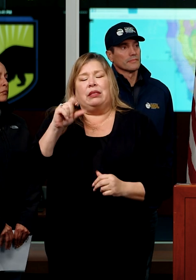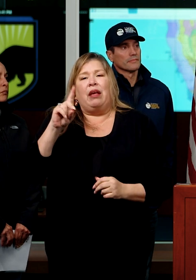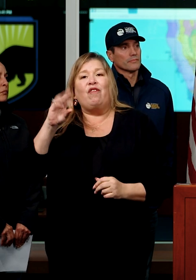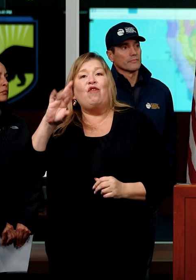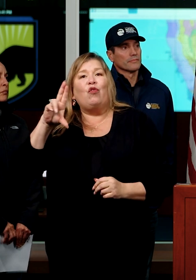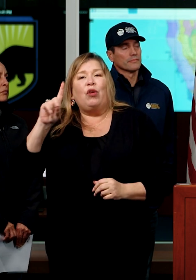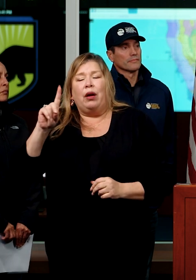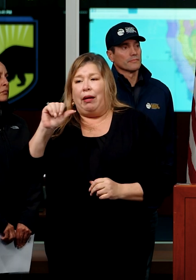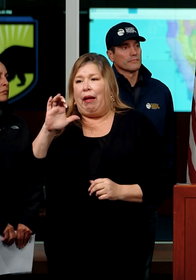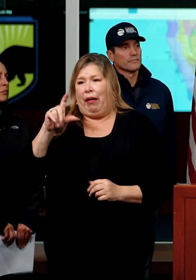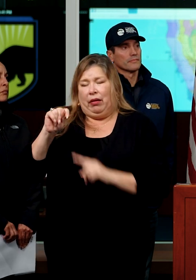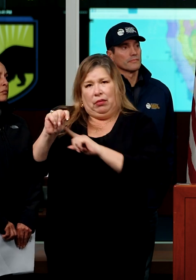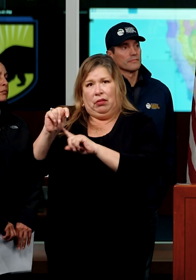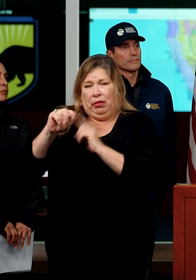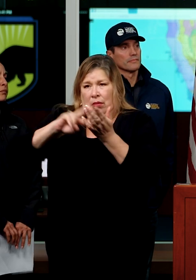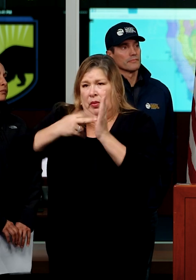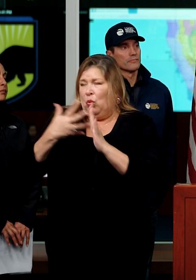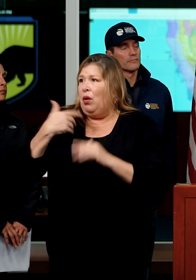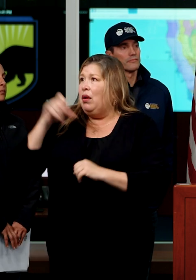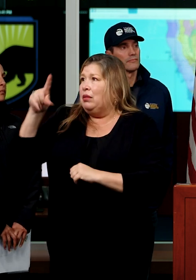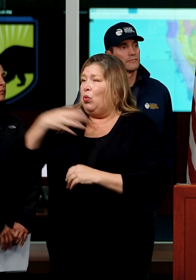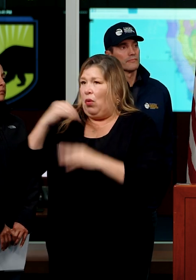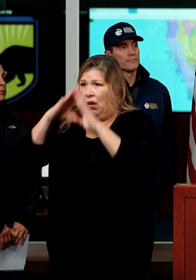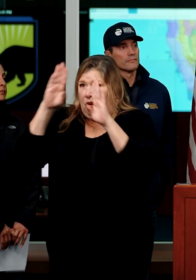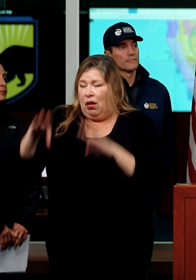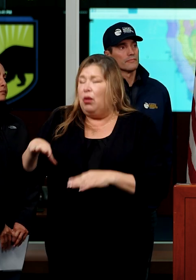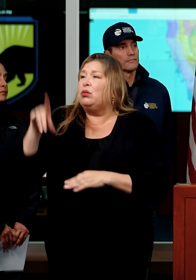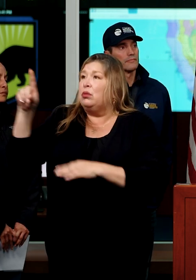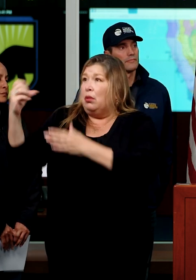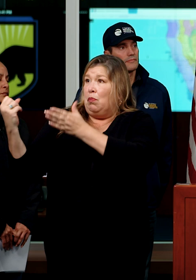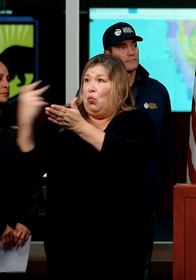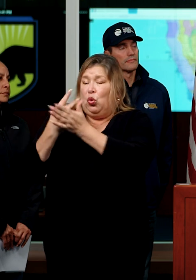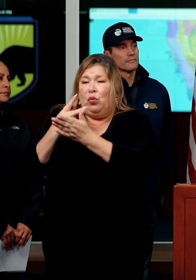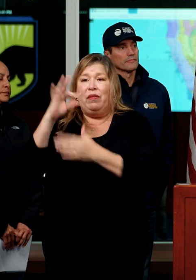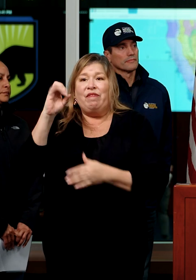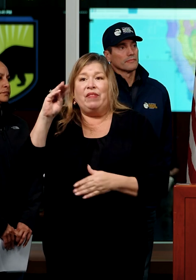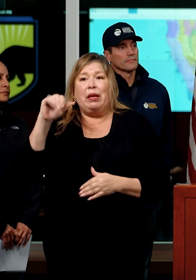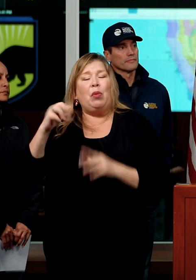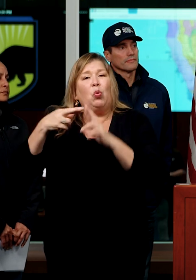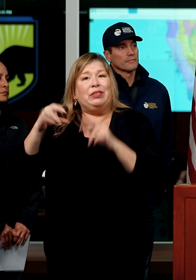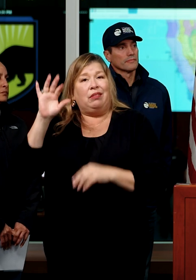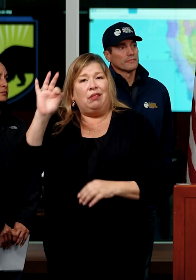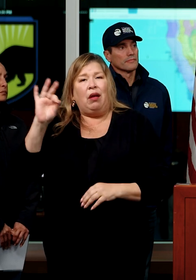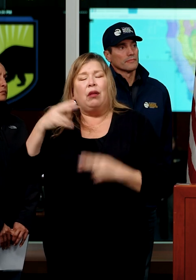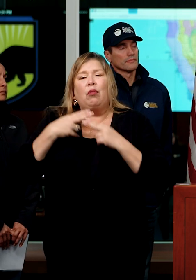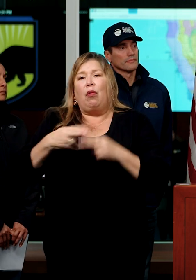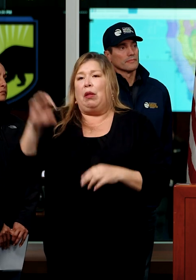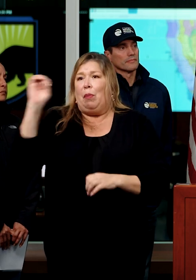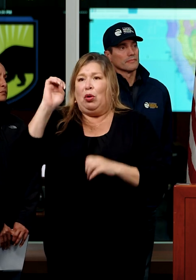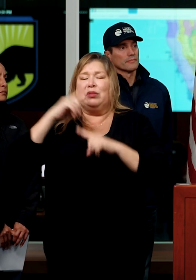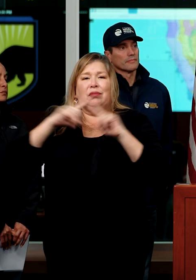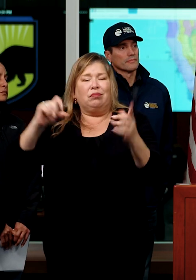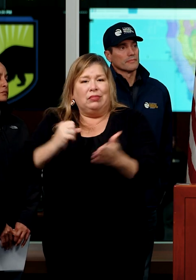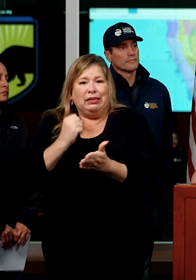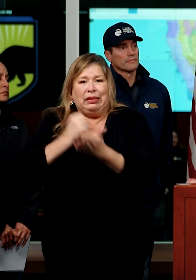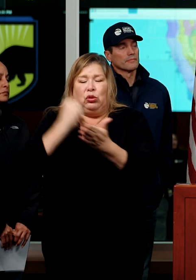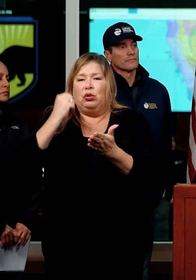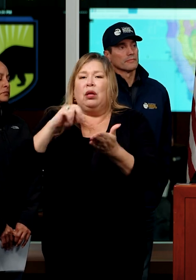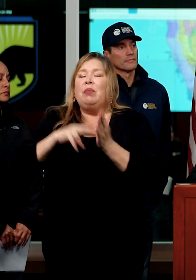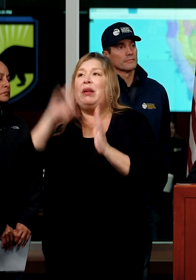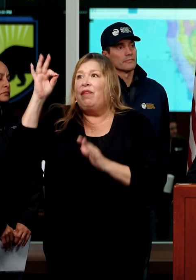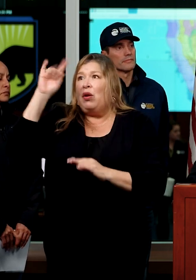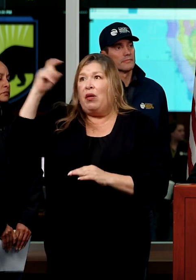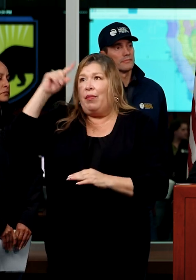uh, the white house approval, uh, through FEMA region nine of an emergency declaration to get this full support of the federal